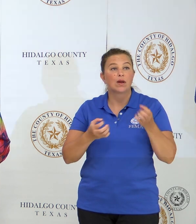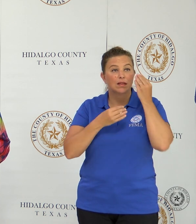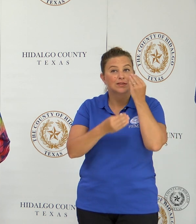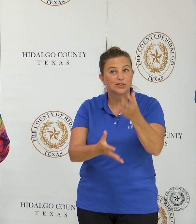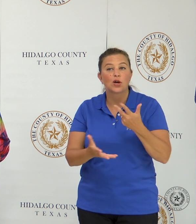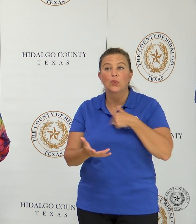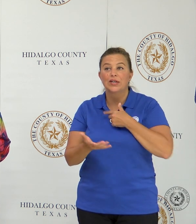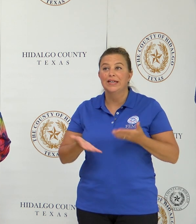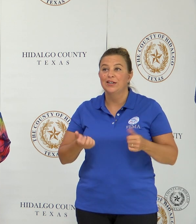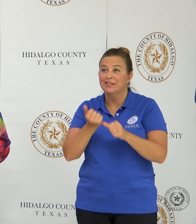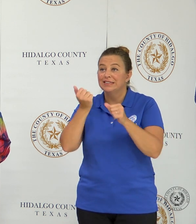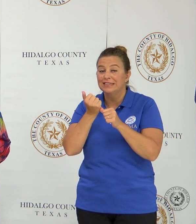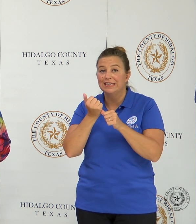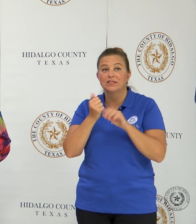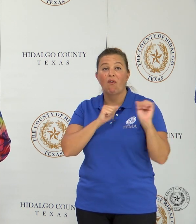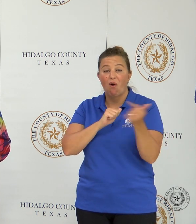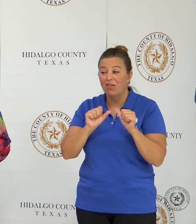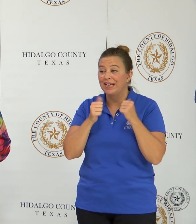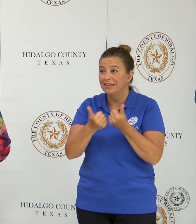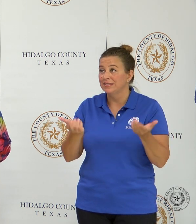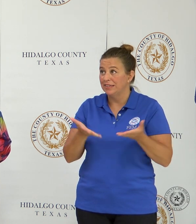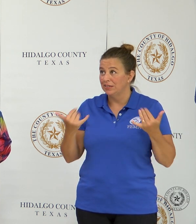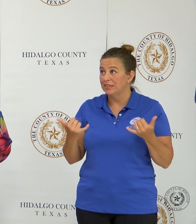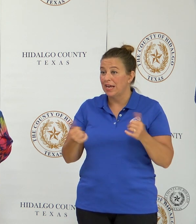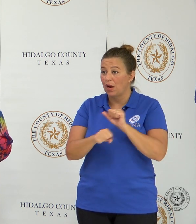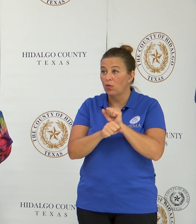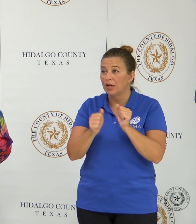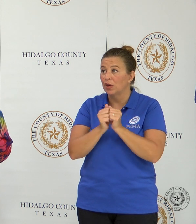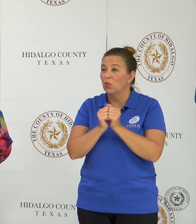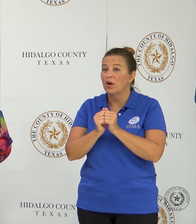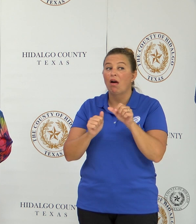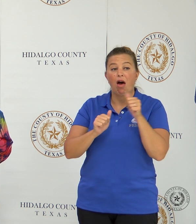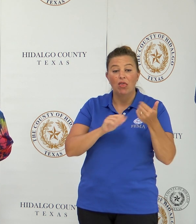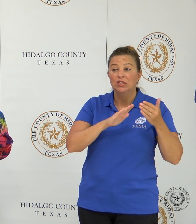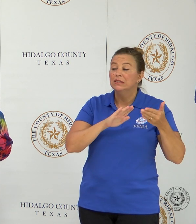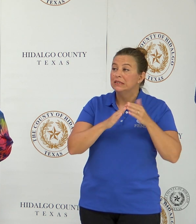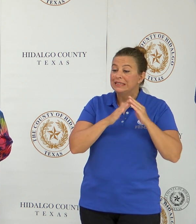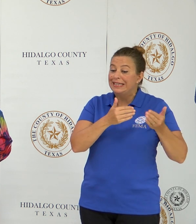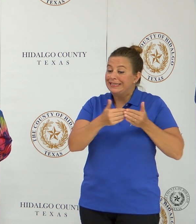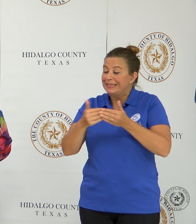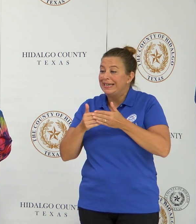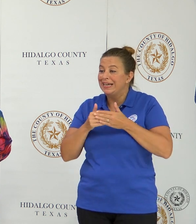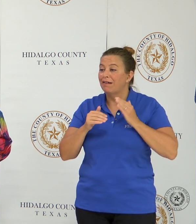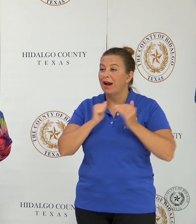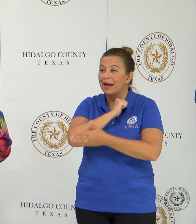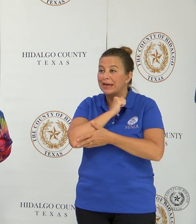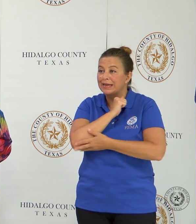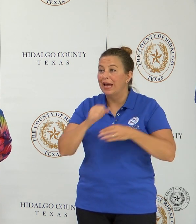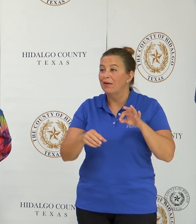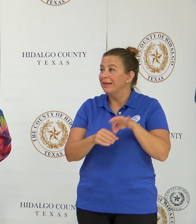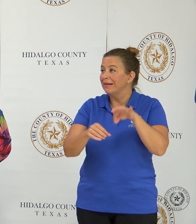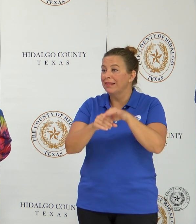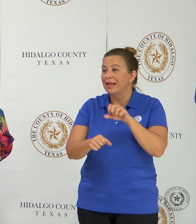here to assist all the agencies that are here today, working with our neighboring cities, our county elected officials and